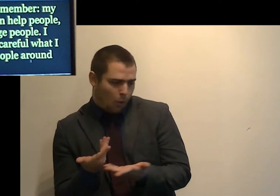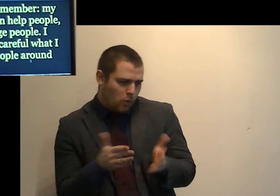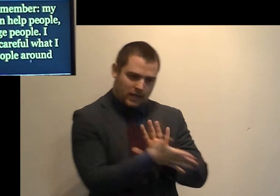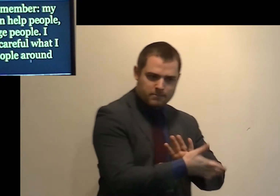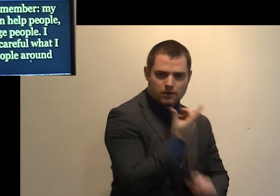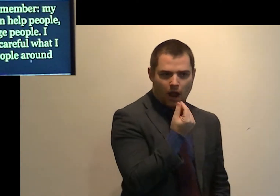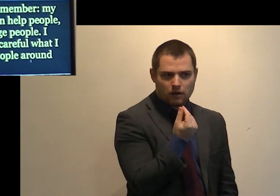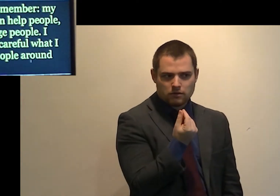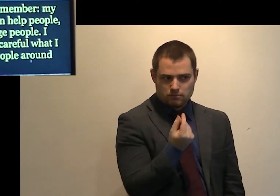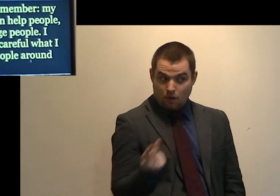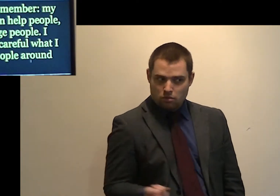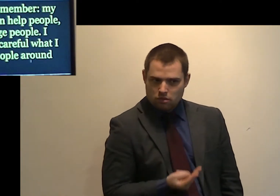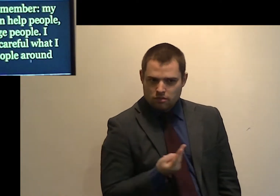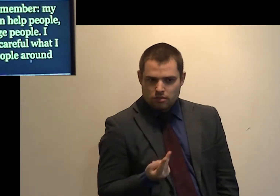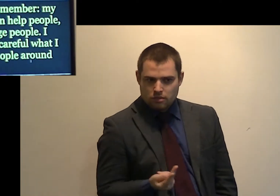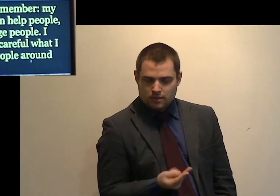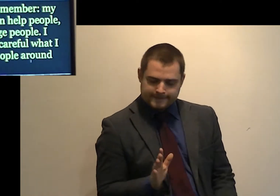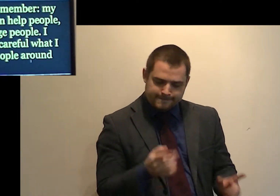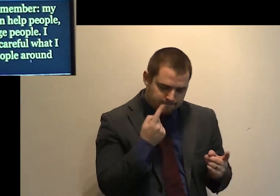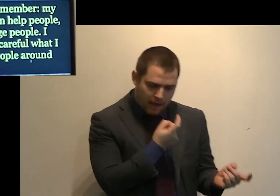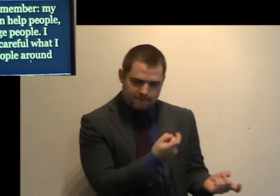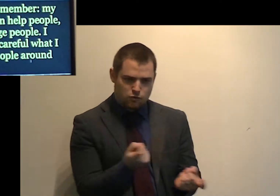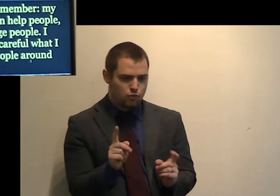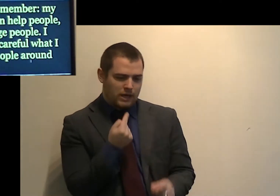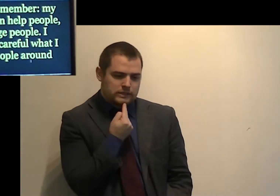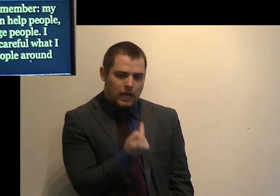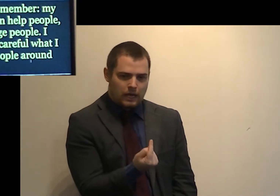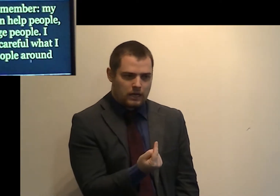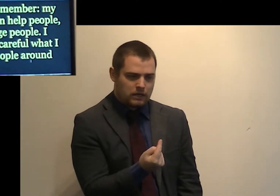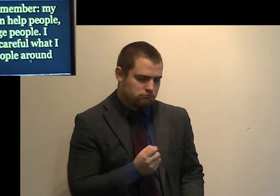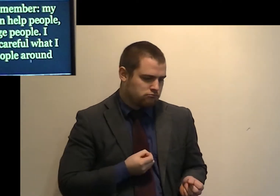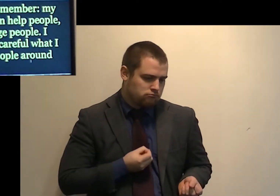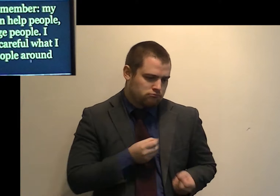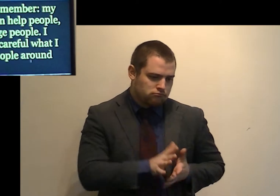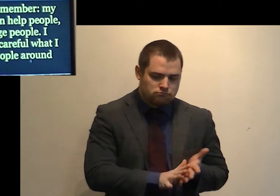I must be careful what I say to people around me.